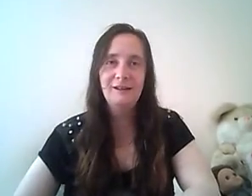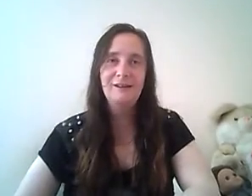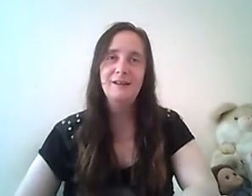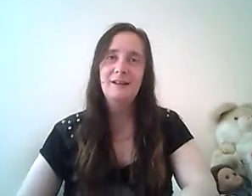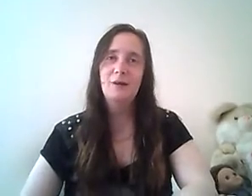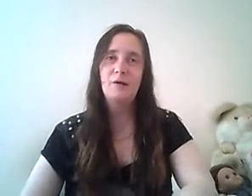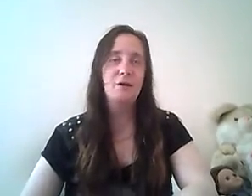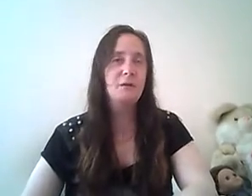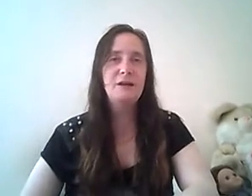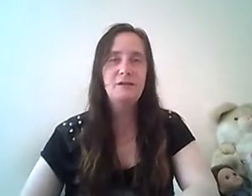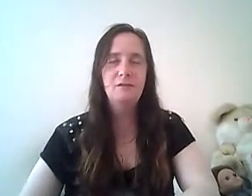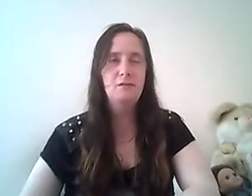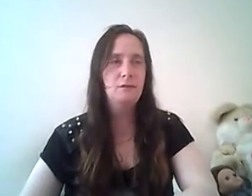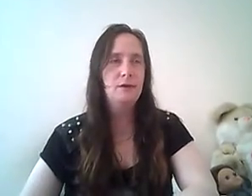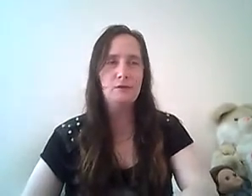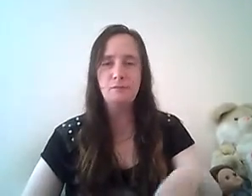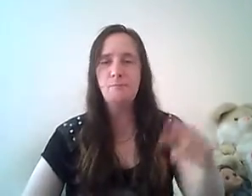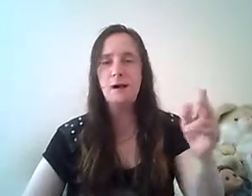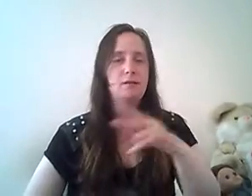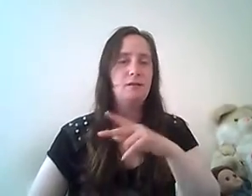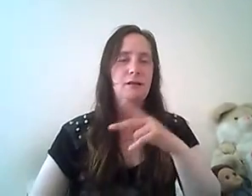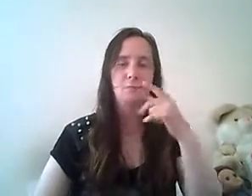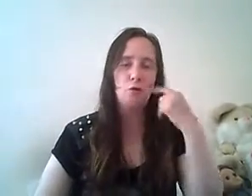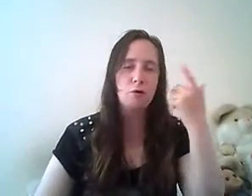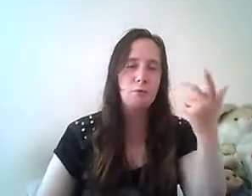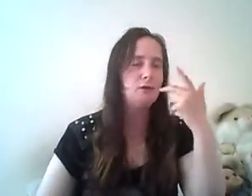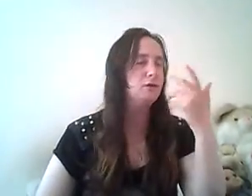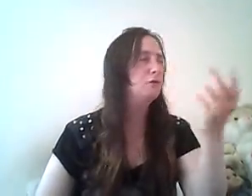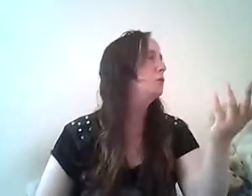then they all run away then they jump back to them talking about it and then